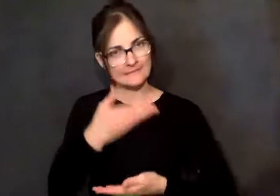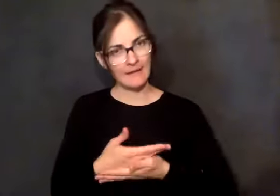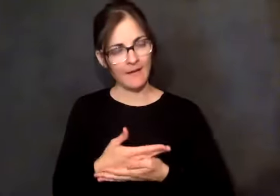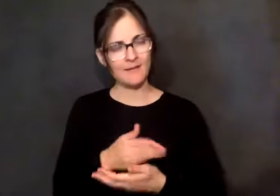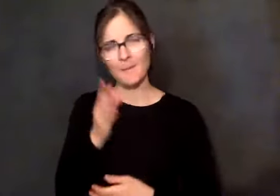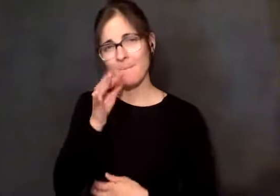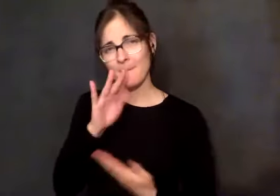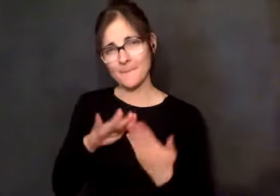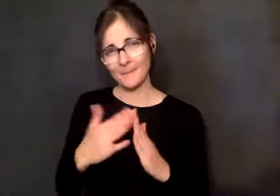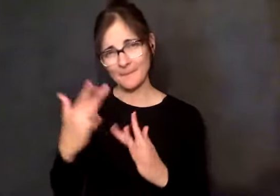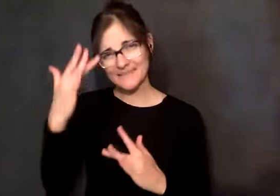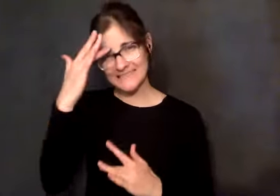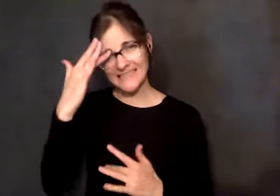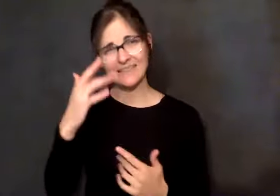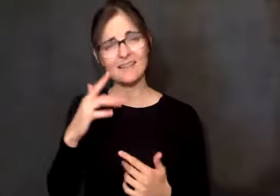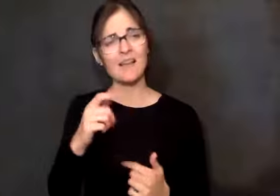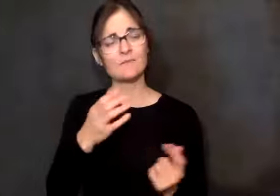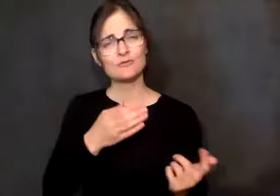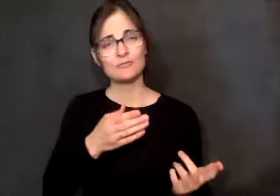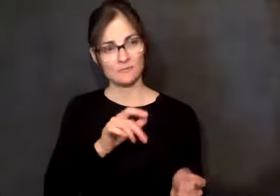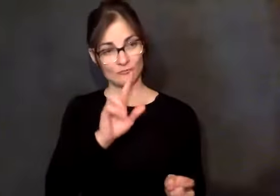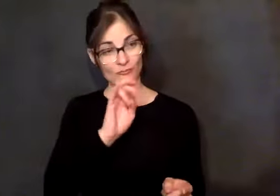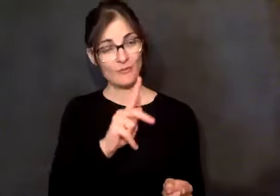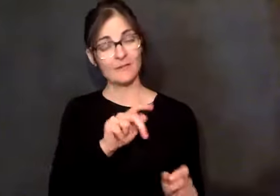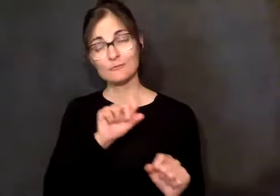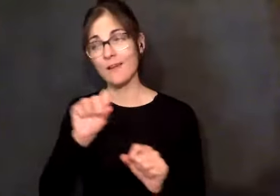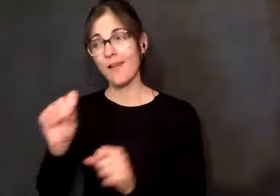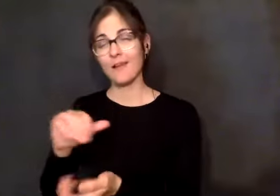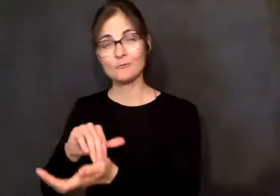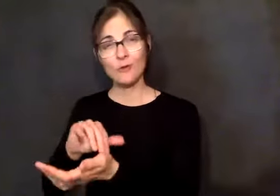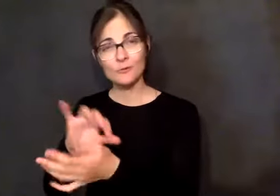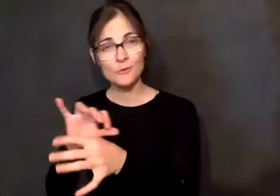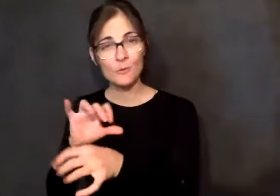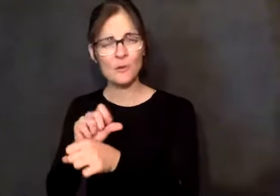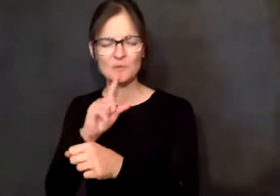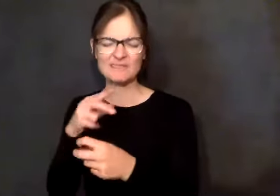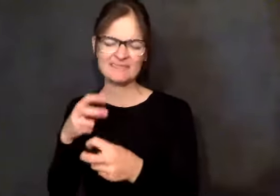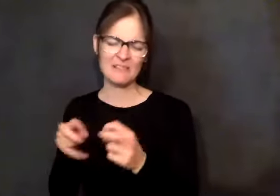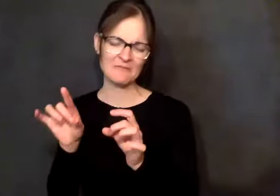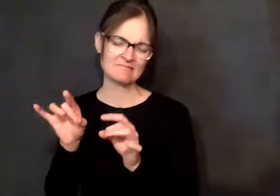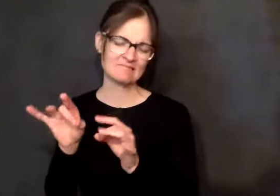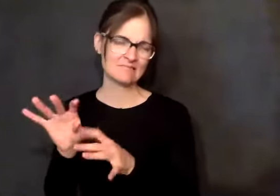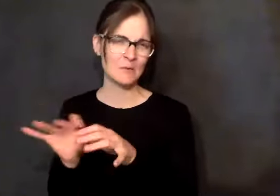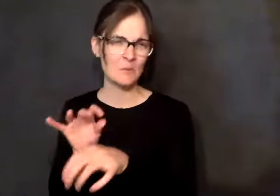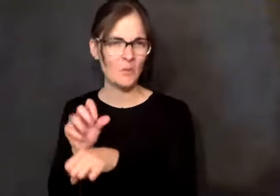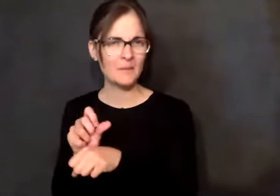shots in her eyes. I watched him take her a situation she had with a place that hadn't healed. And